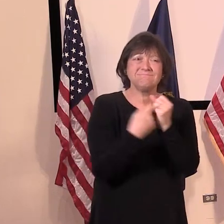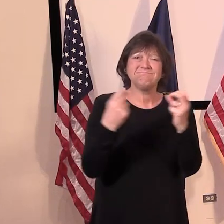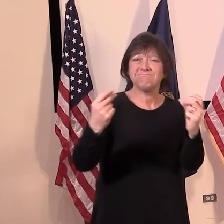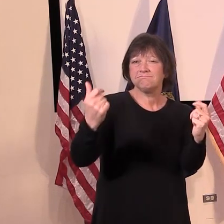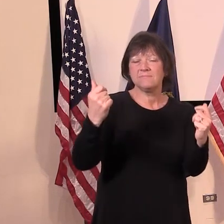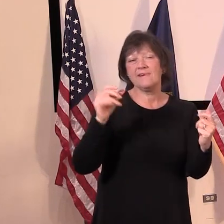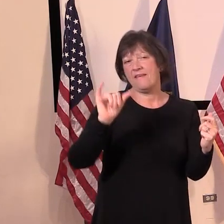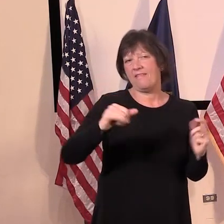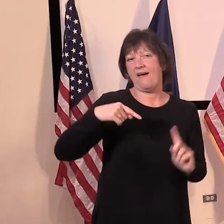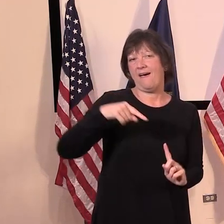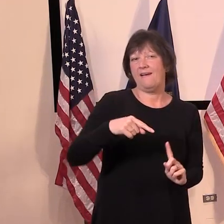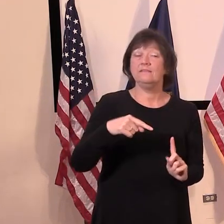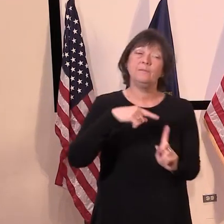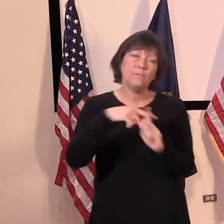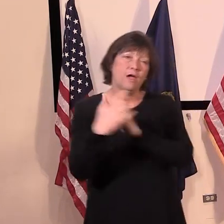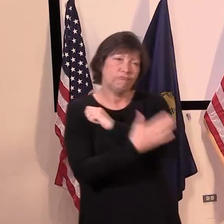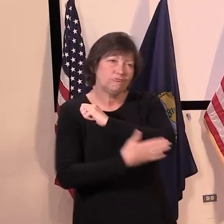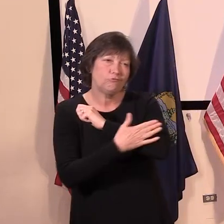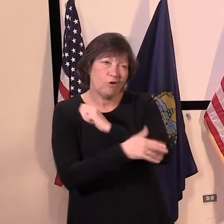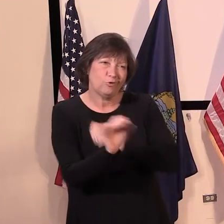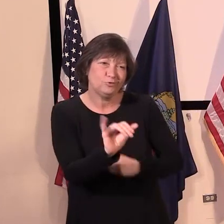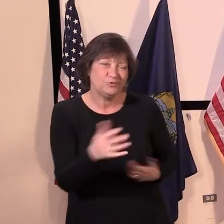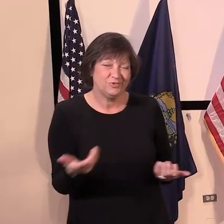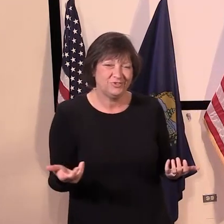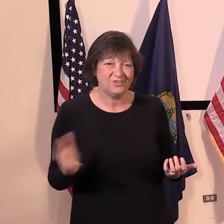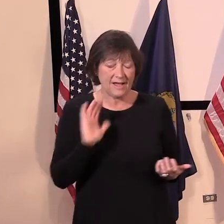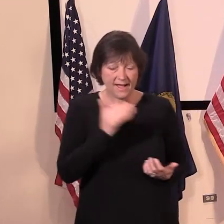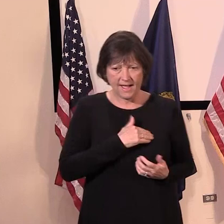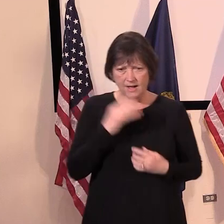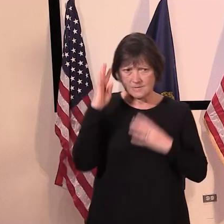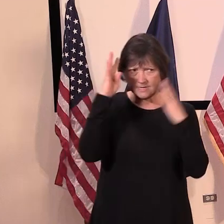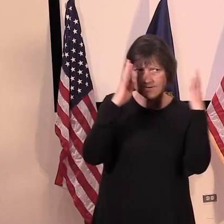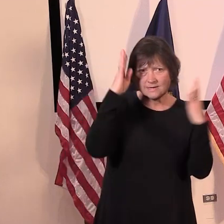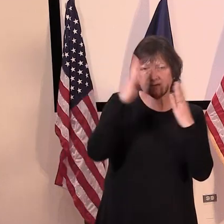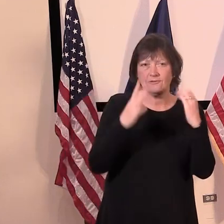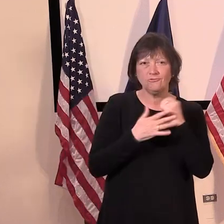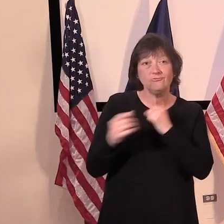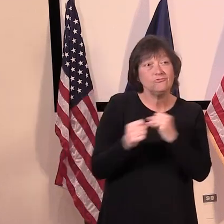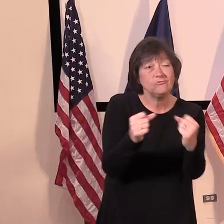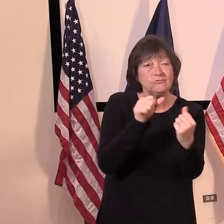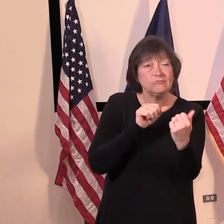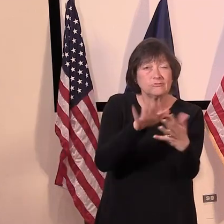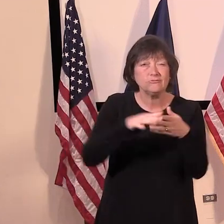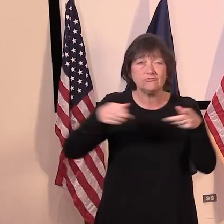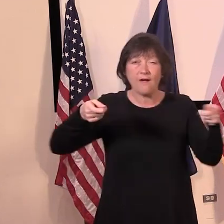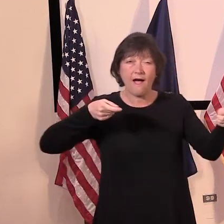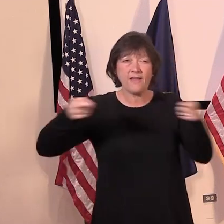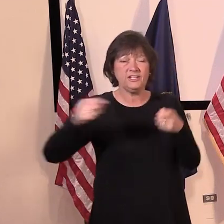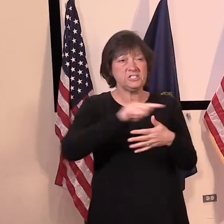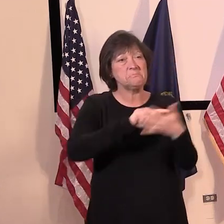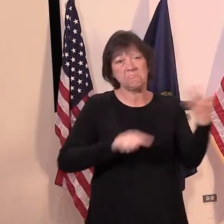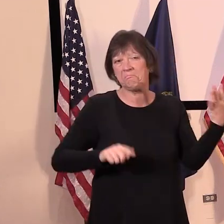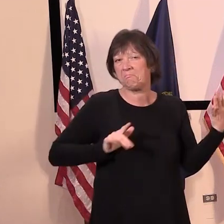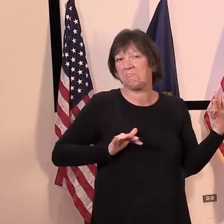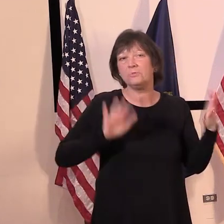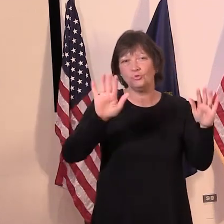I think it's probably all the above. You know, the strategies we've used along the way. Again, they've